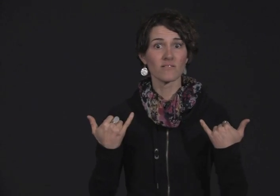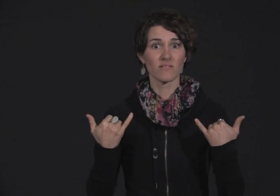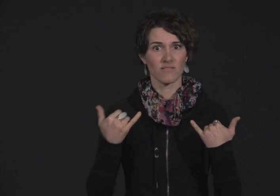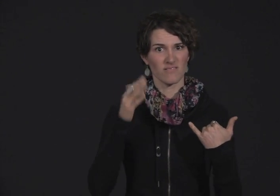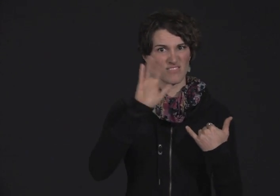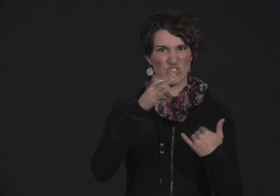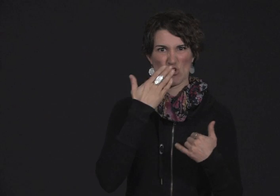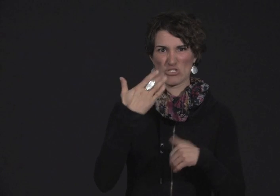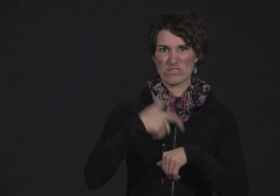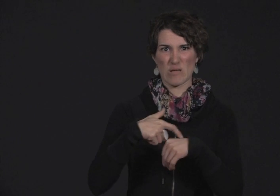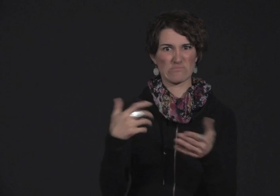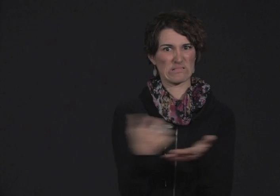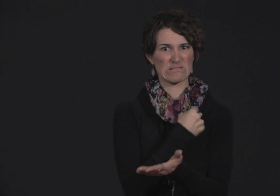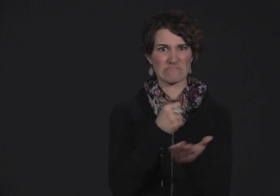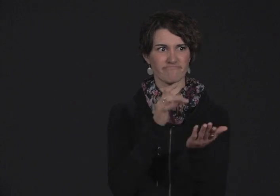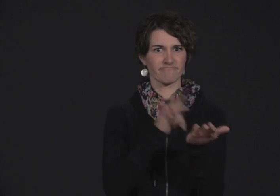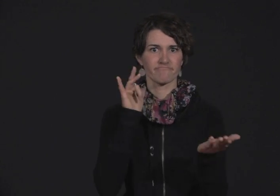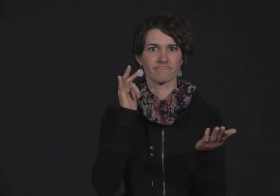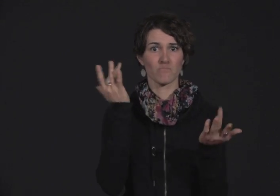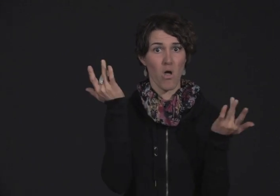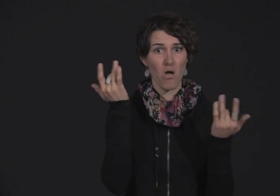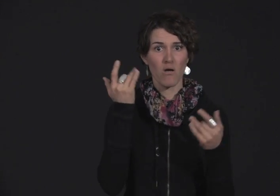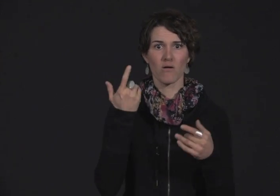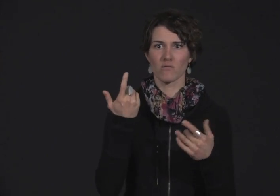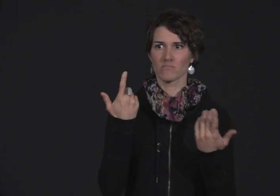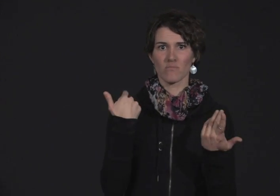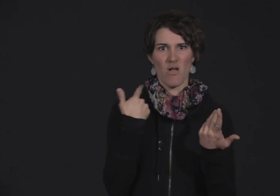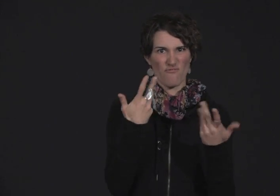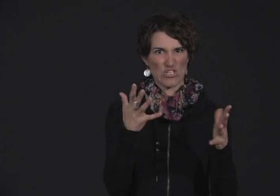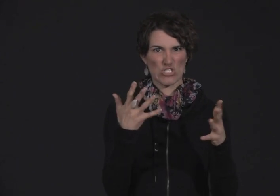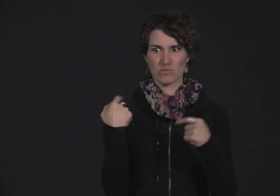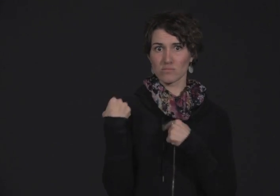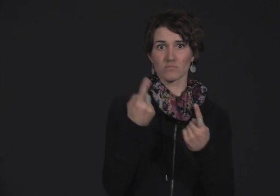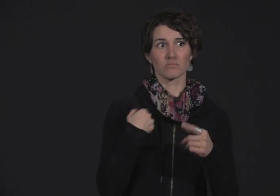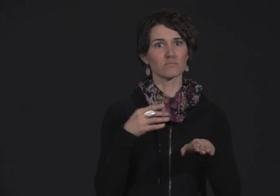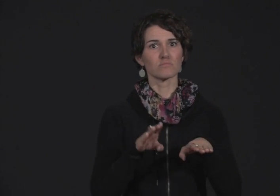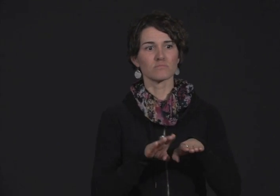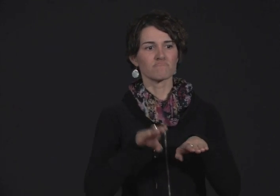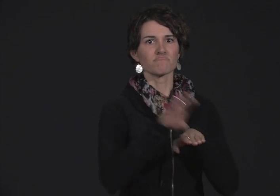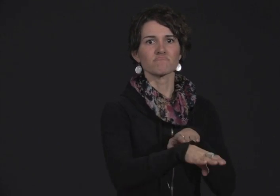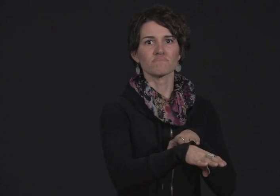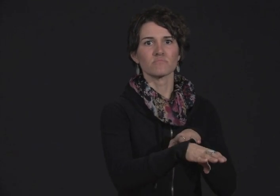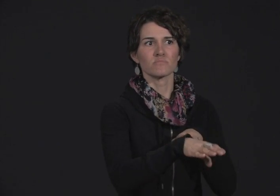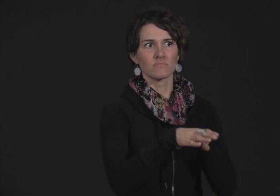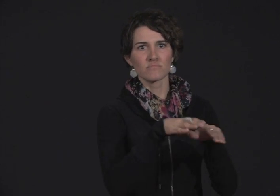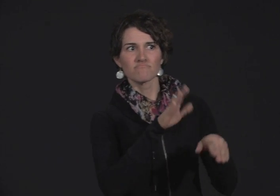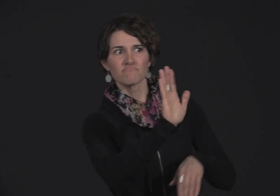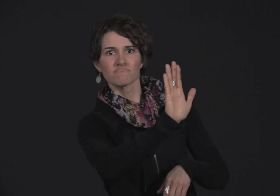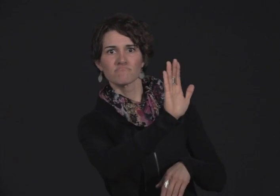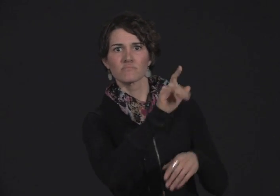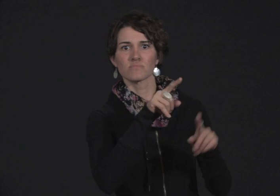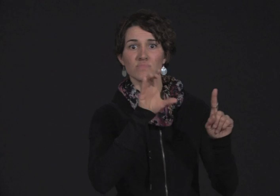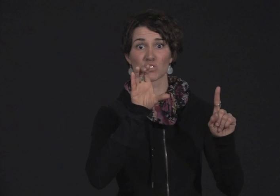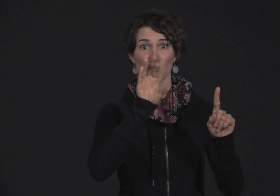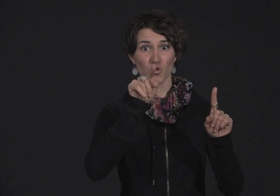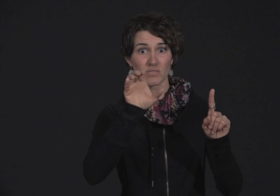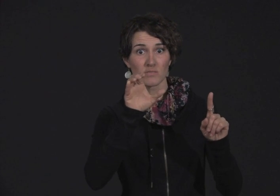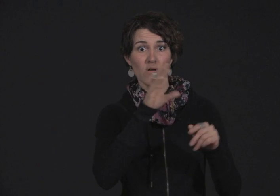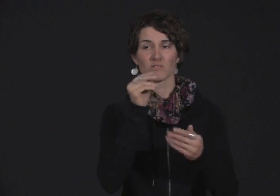too, that the timing is really crucial, because we're at a good place. We've established a good working relationship with